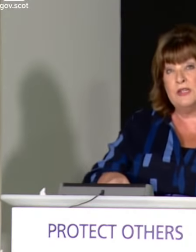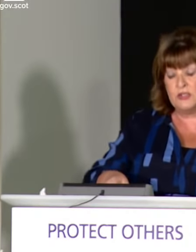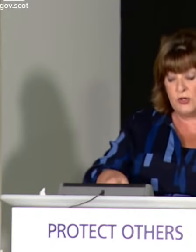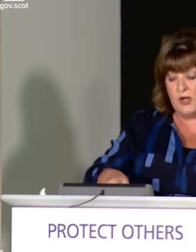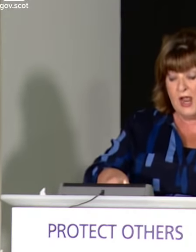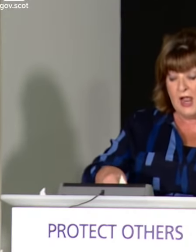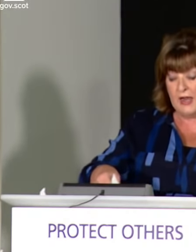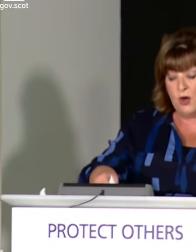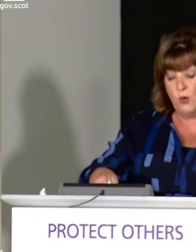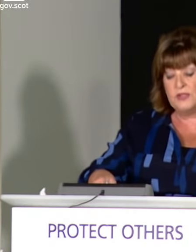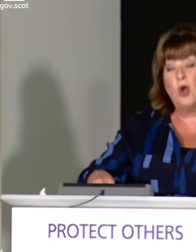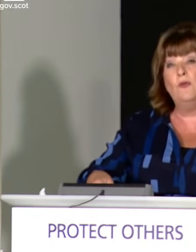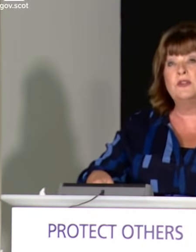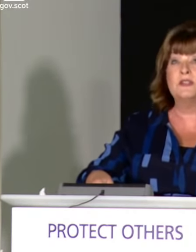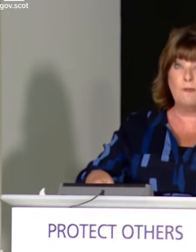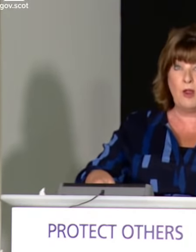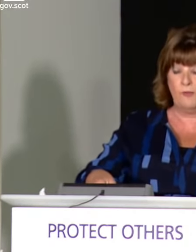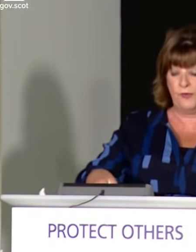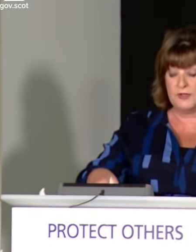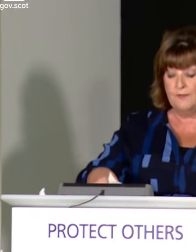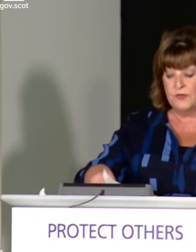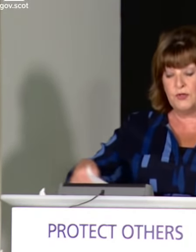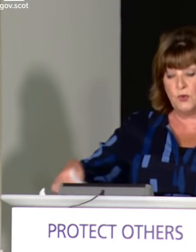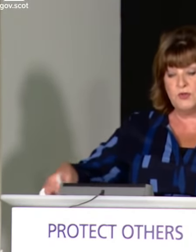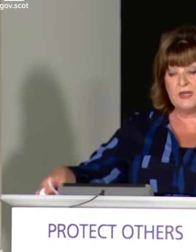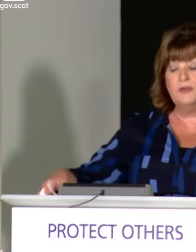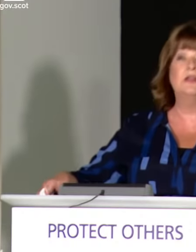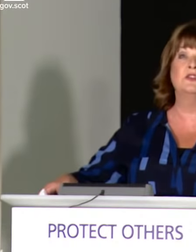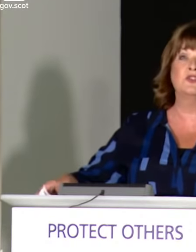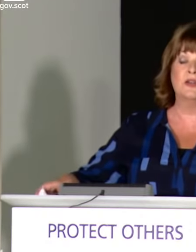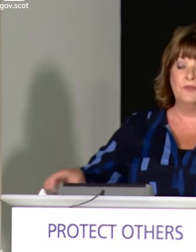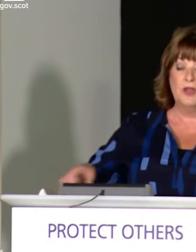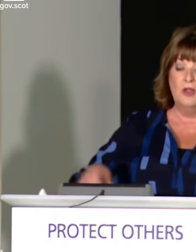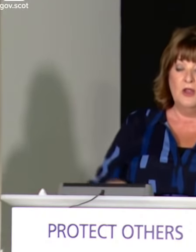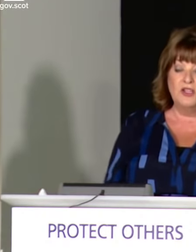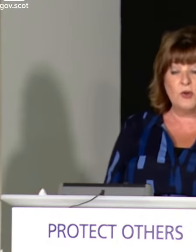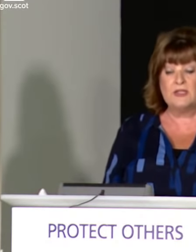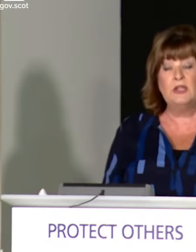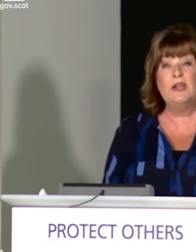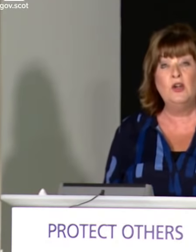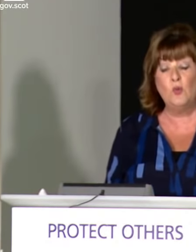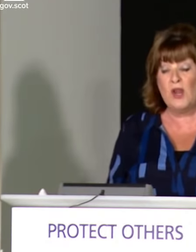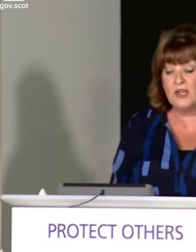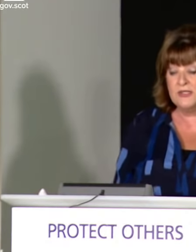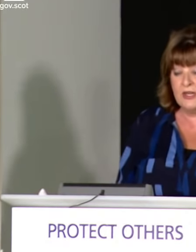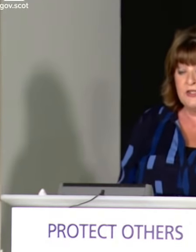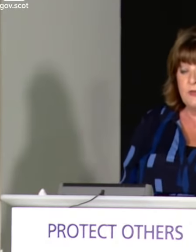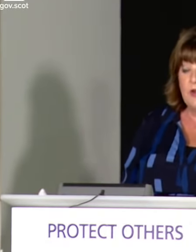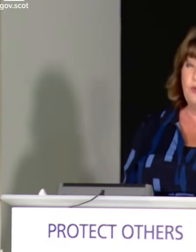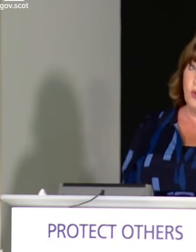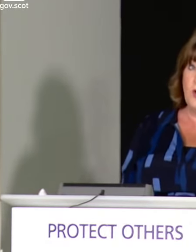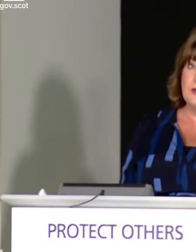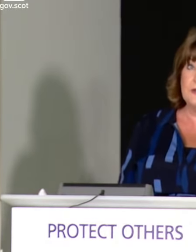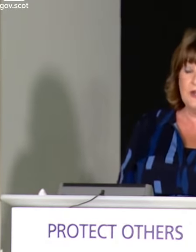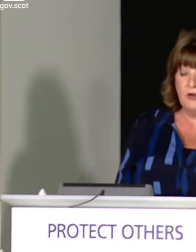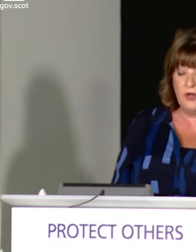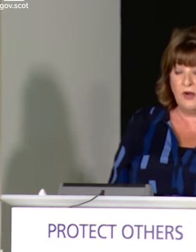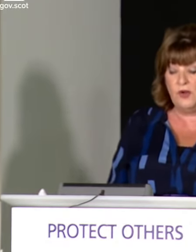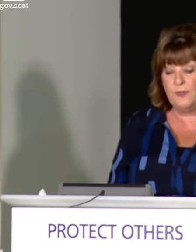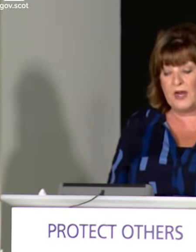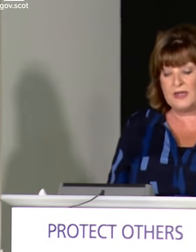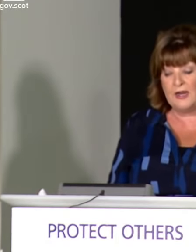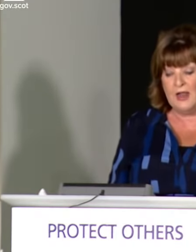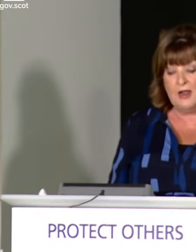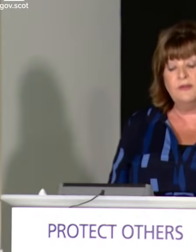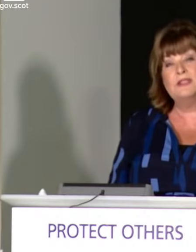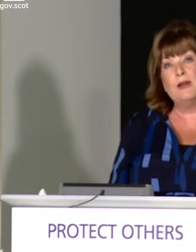will be released soon, and I hope this offers some comfort to those in the industry. So it's clear we are continuing to make progress in our